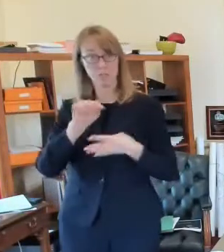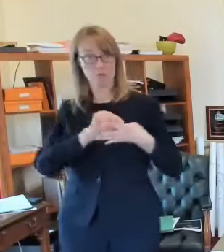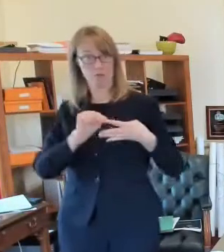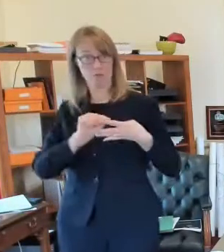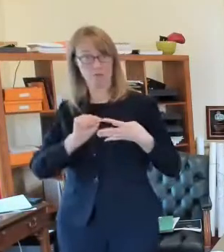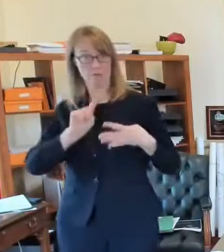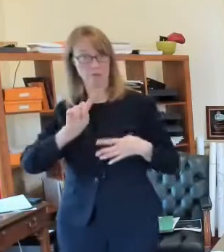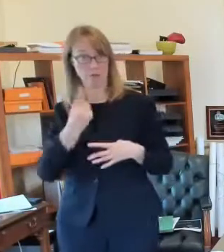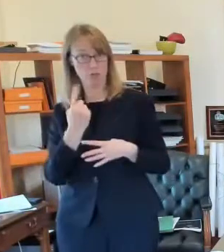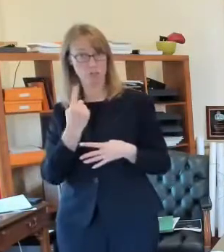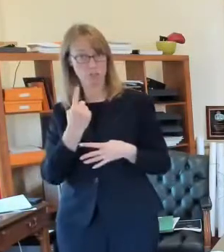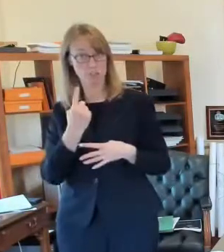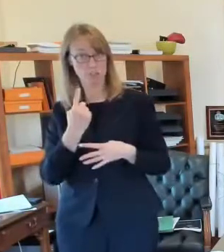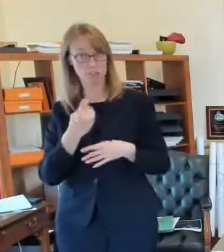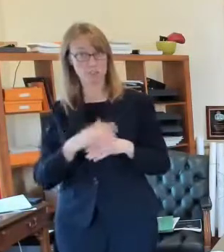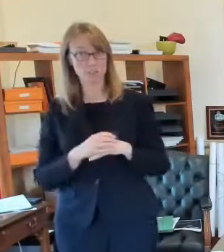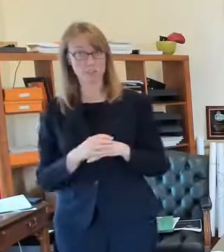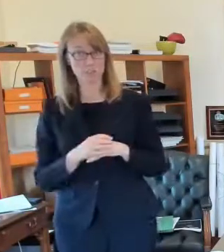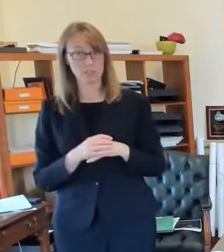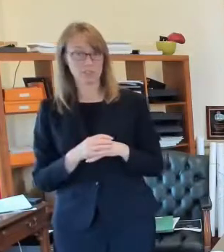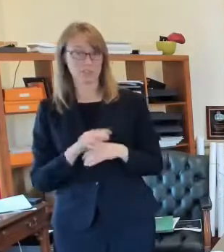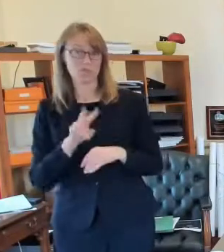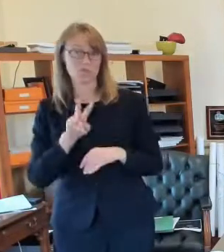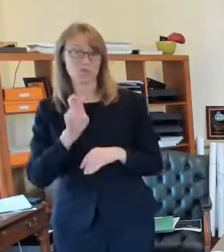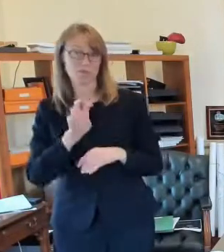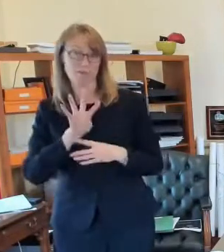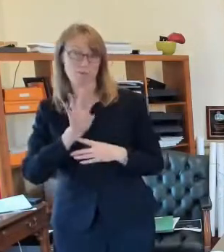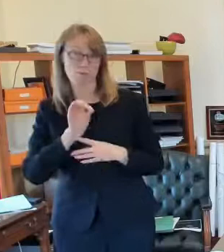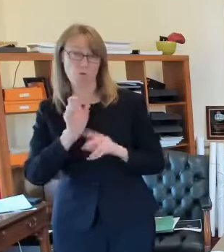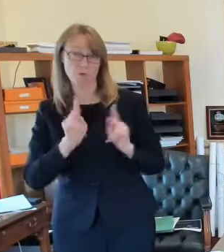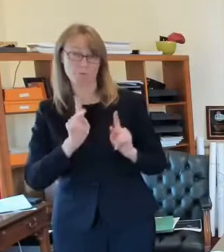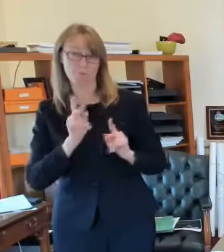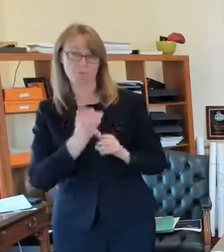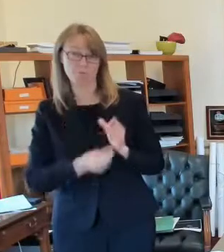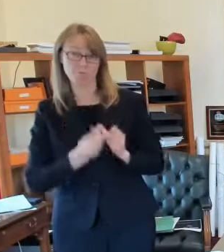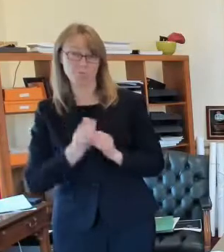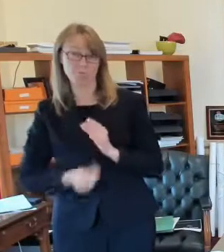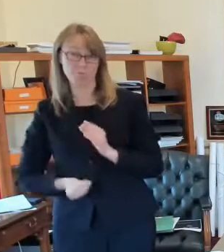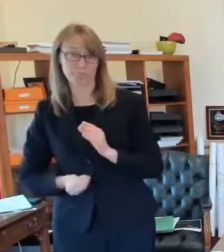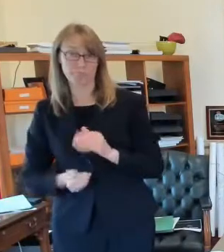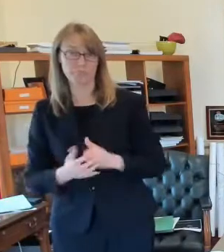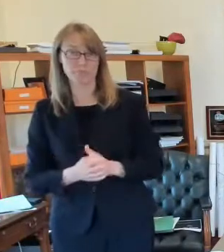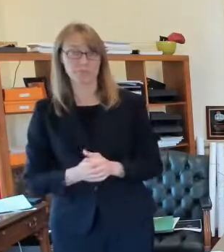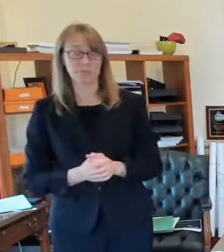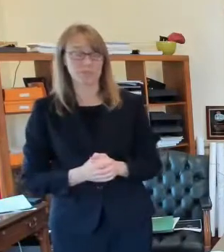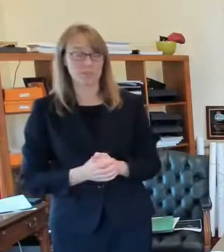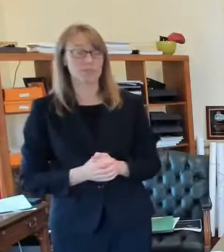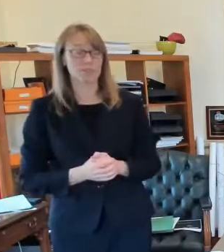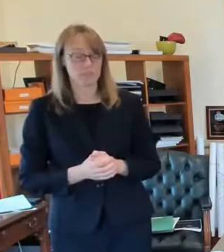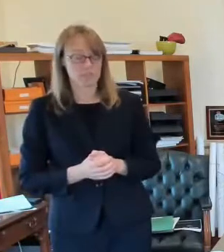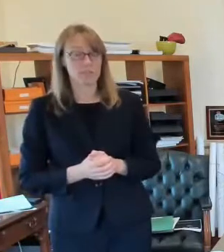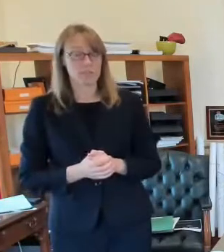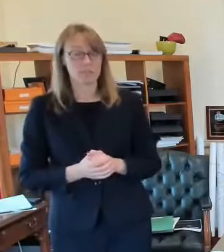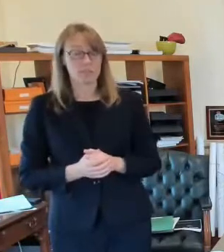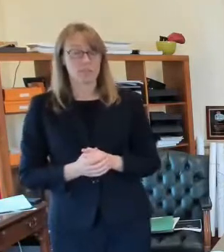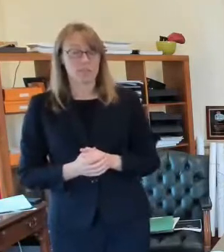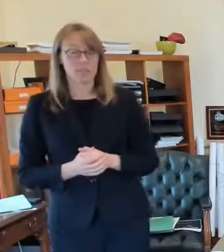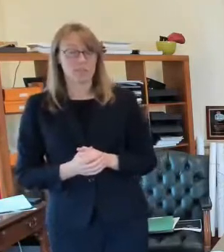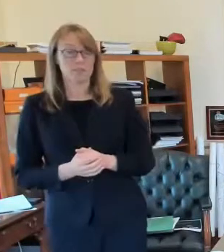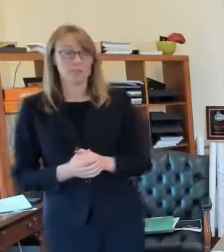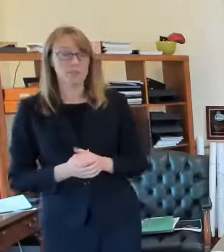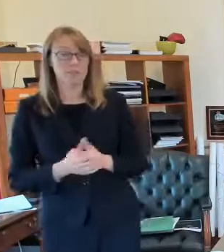14 15 days ago we were at 240. so that you know when you when you're running a lot of cases